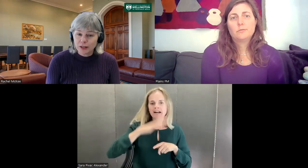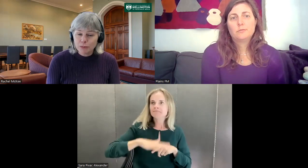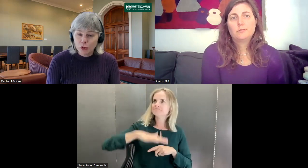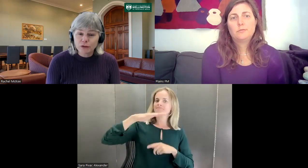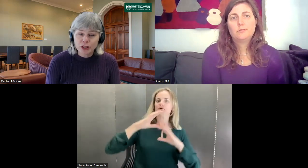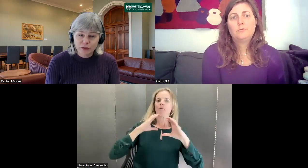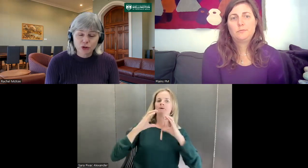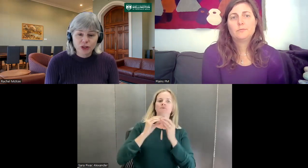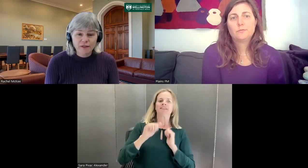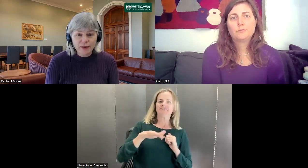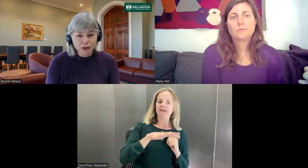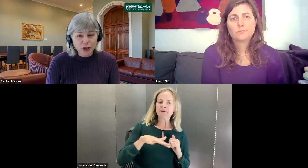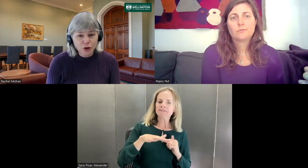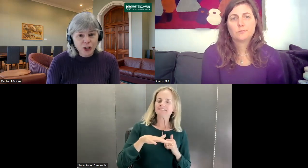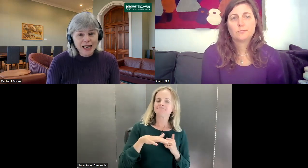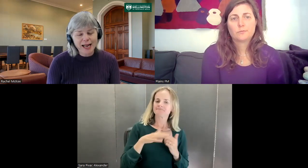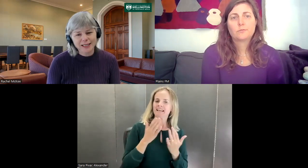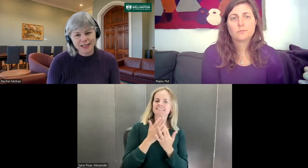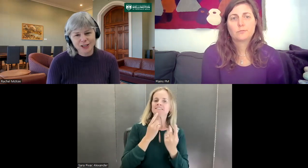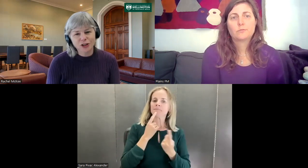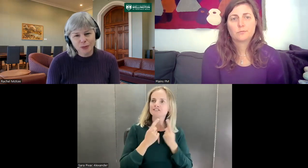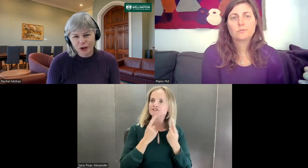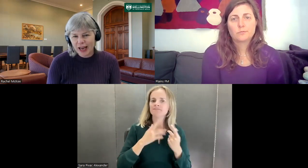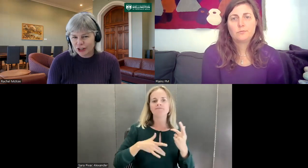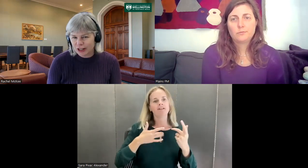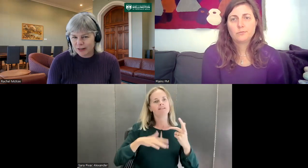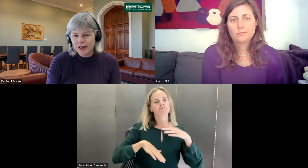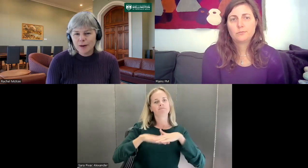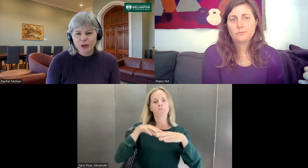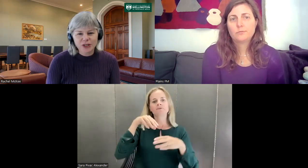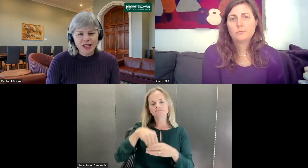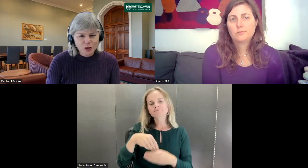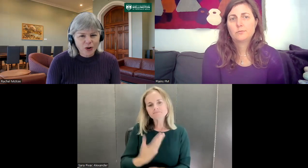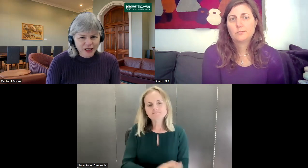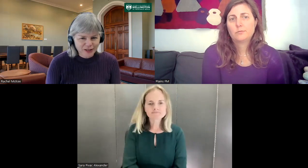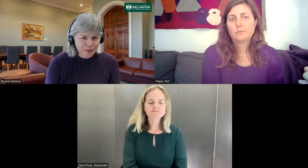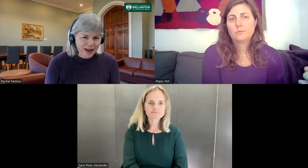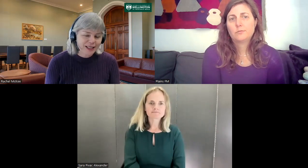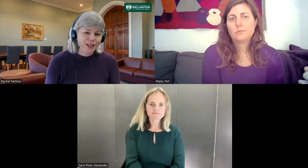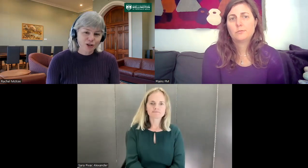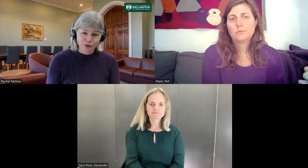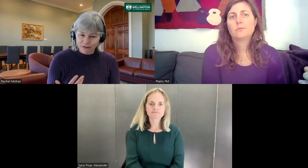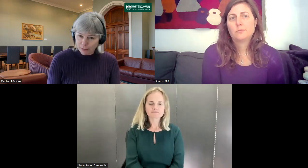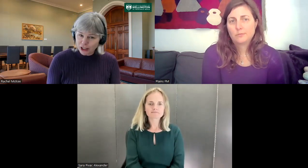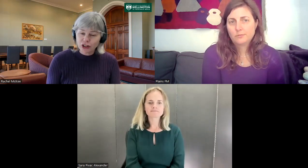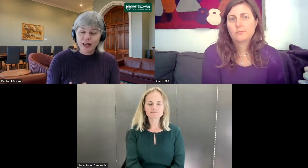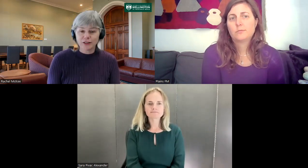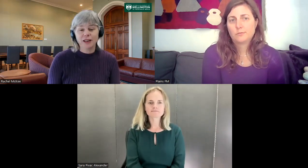important for deaf children to have that very early access to communication, because that's what gives them access to information and to feeling